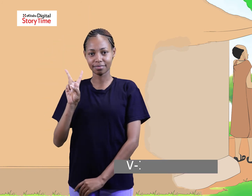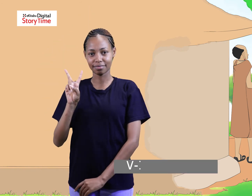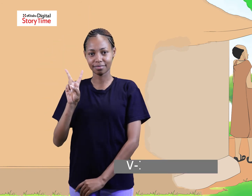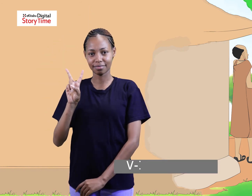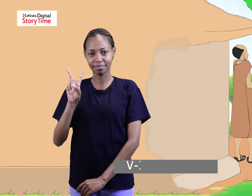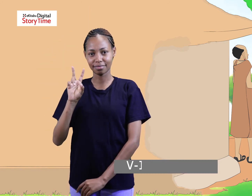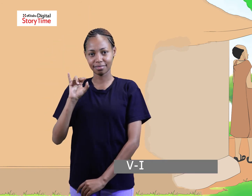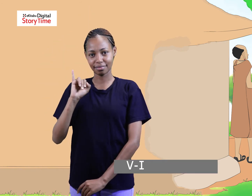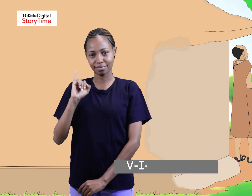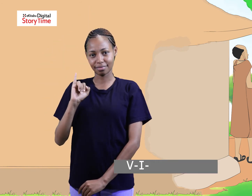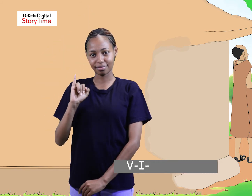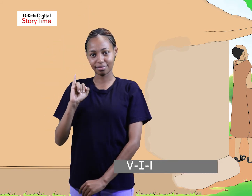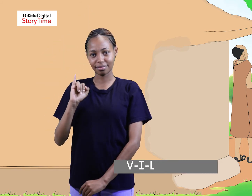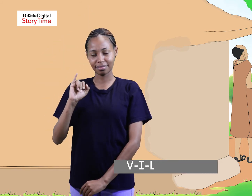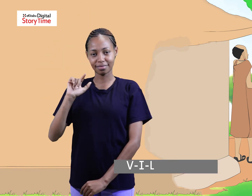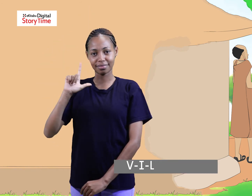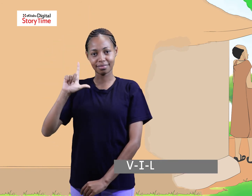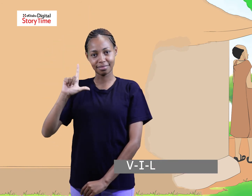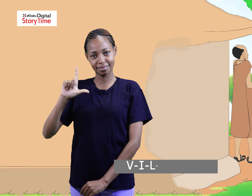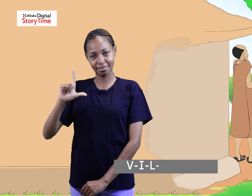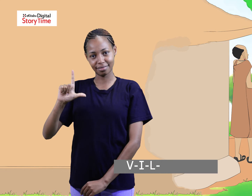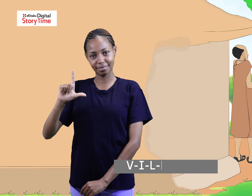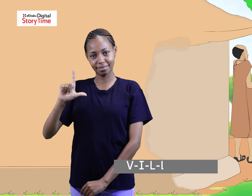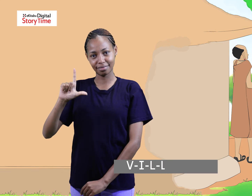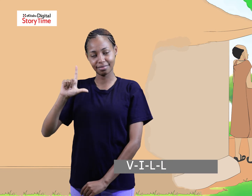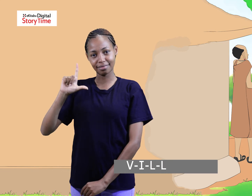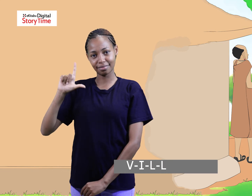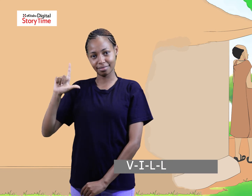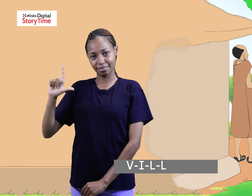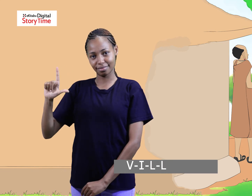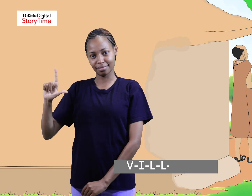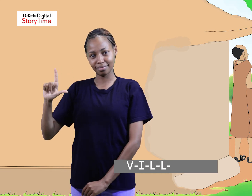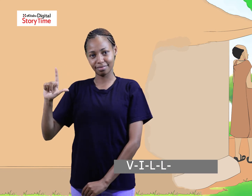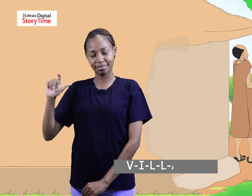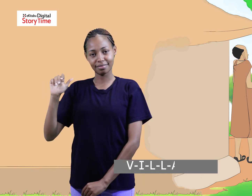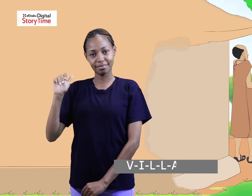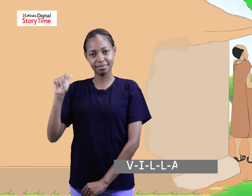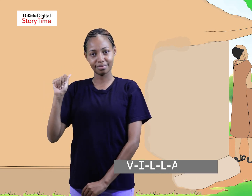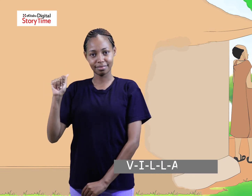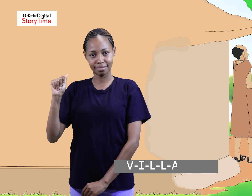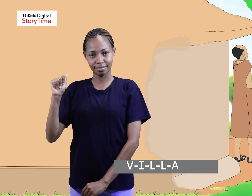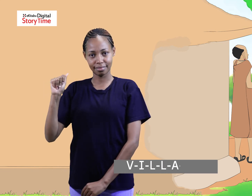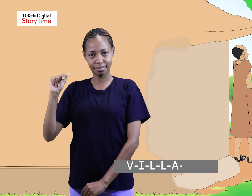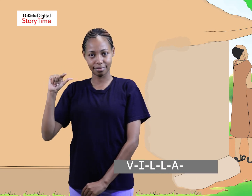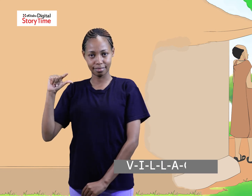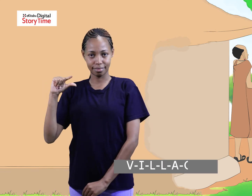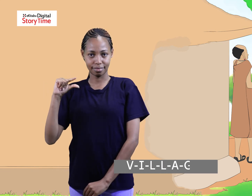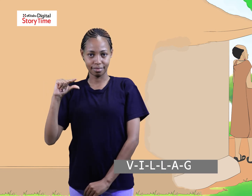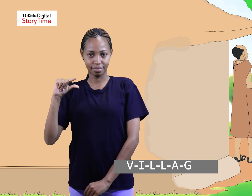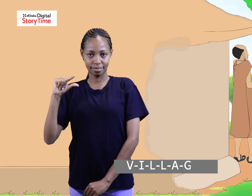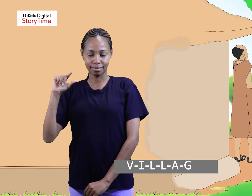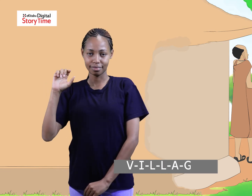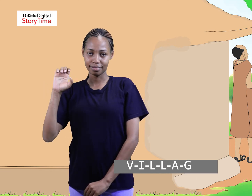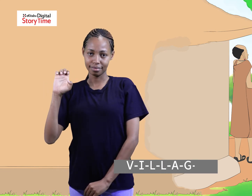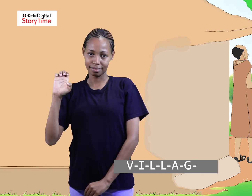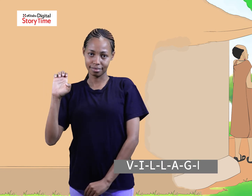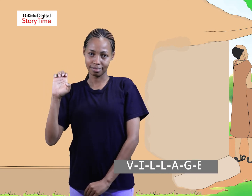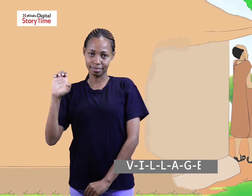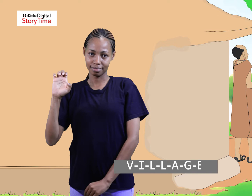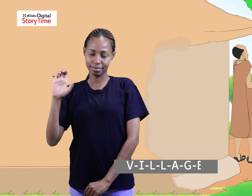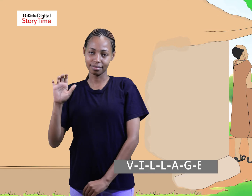Village.-I-L-L-A-G